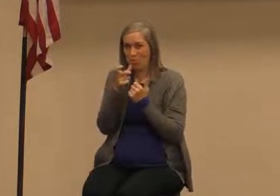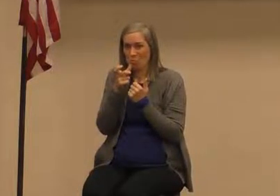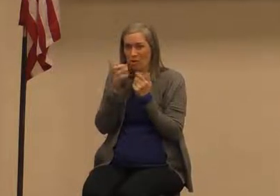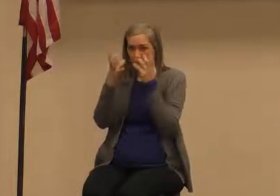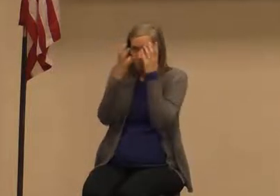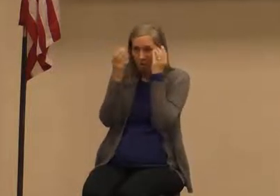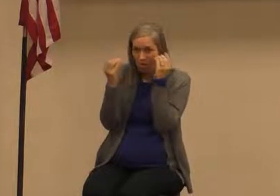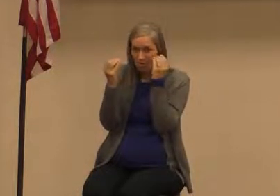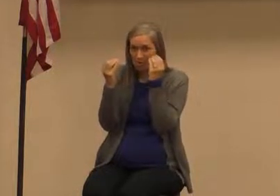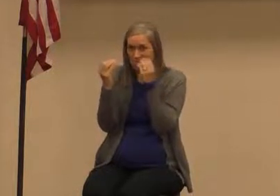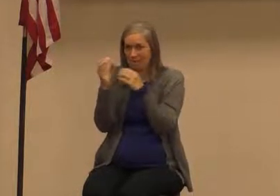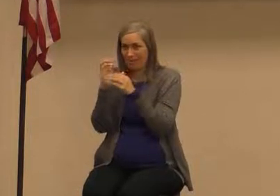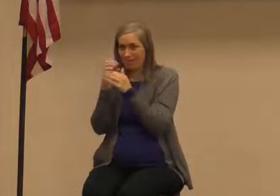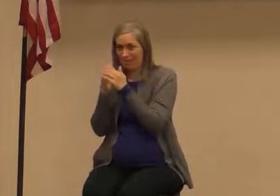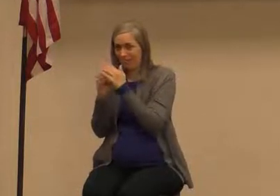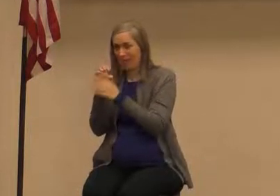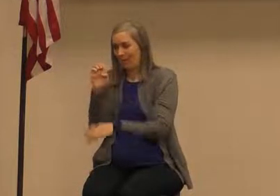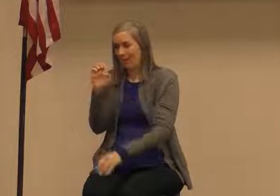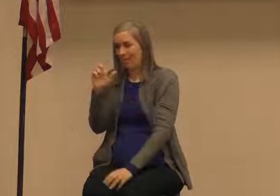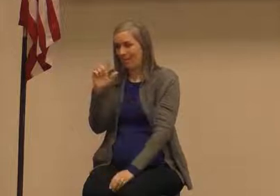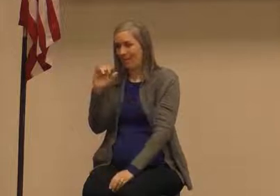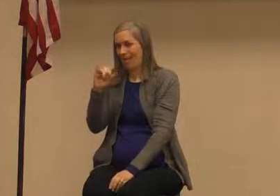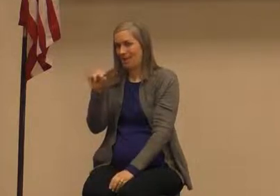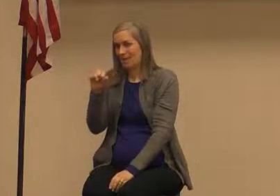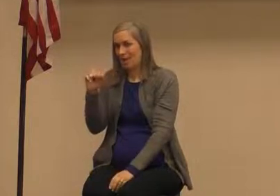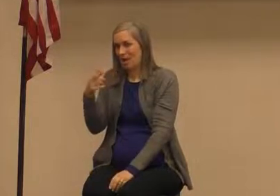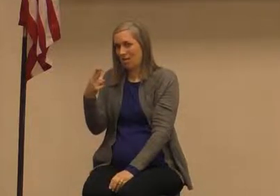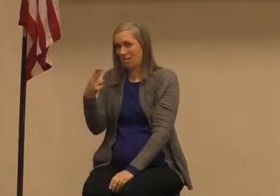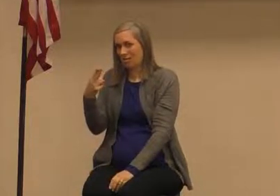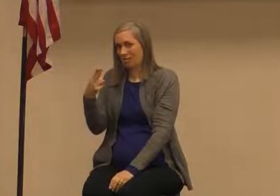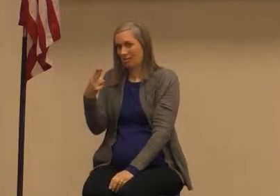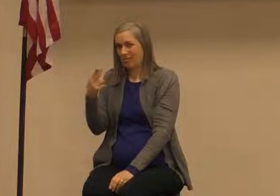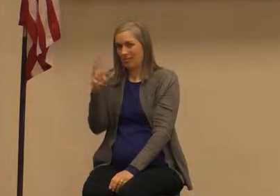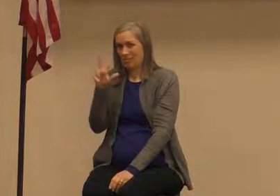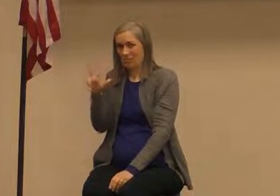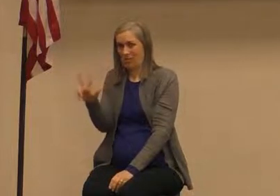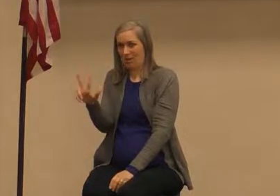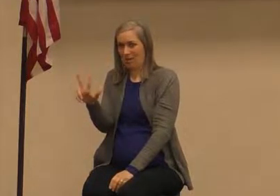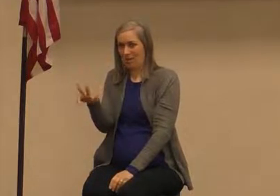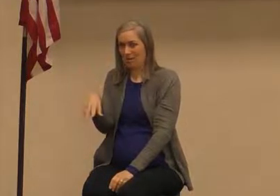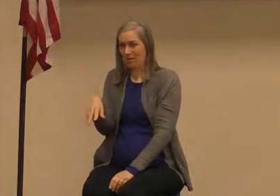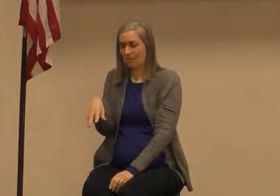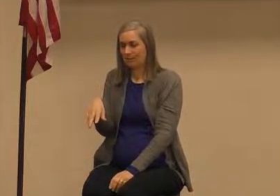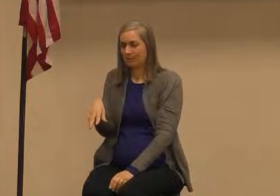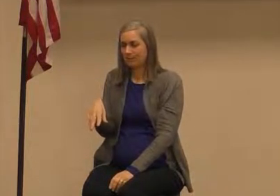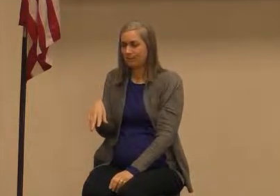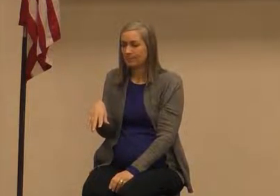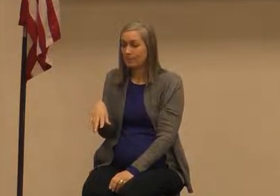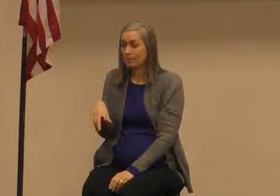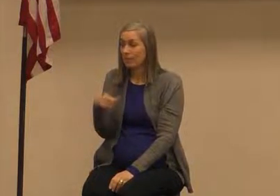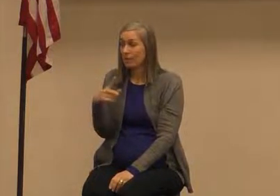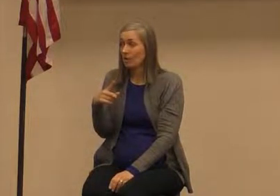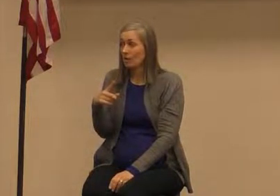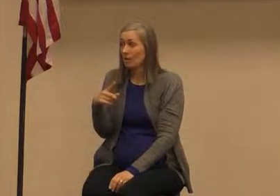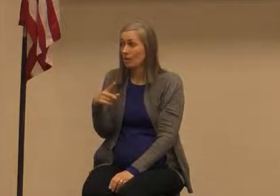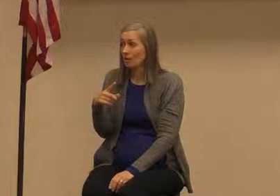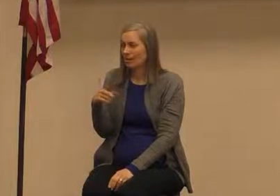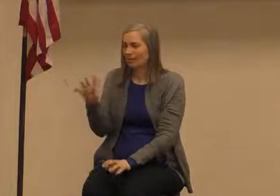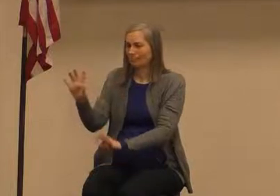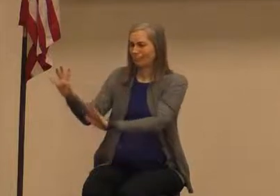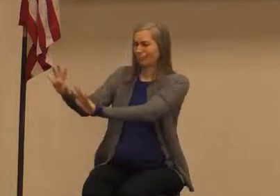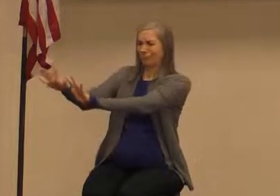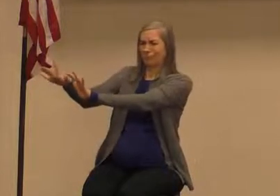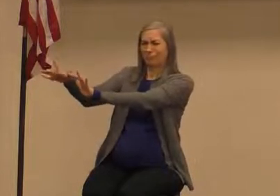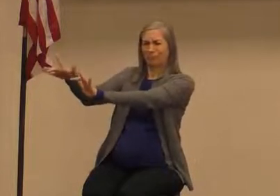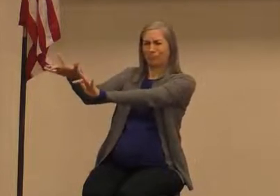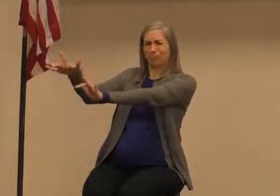as a symbol of the law and the fulfillment of the law and the prophets you can barely see them they are shining so